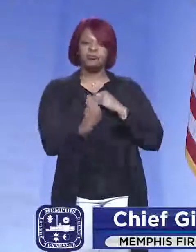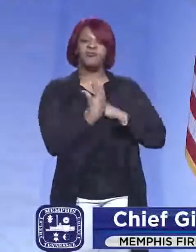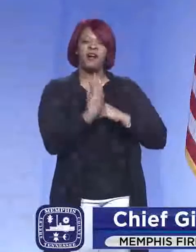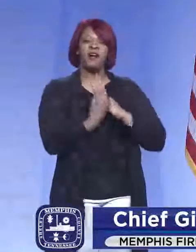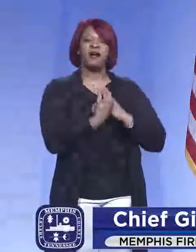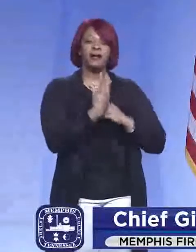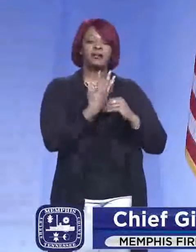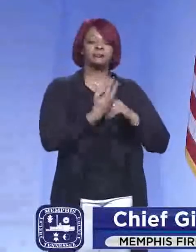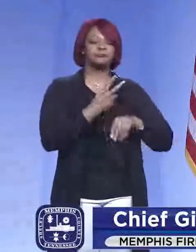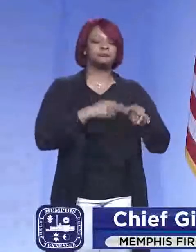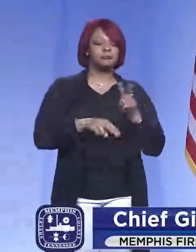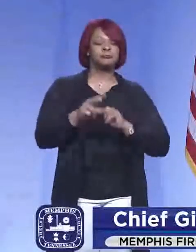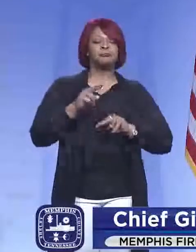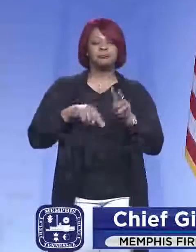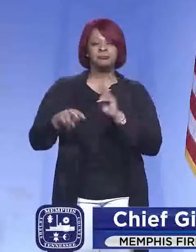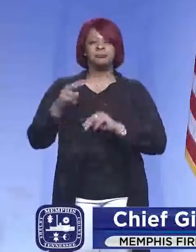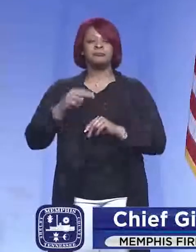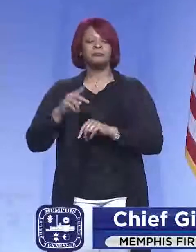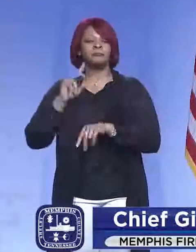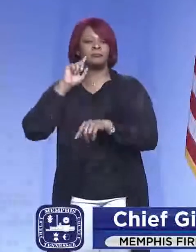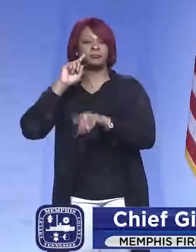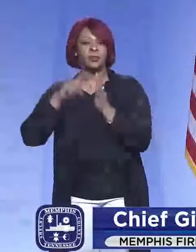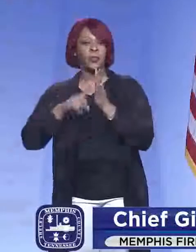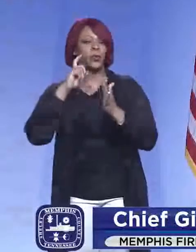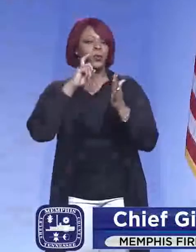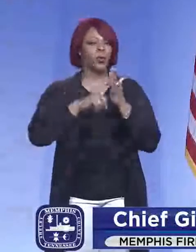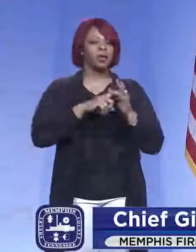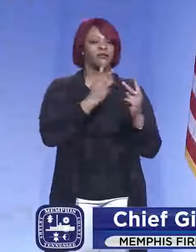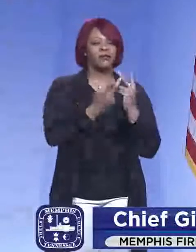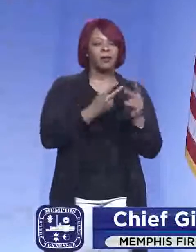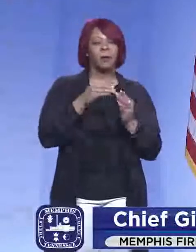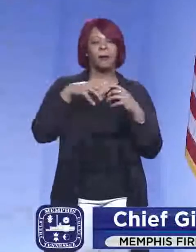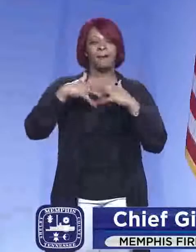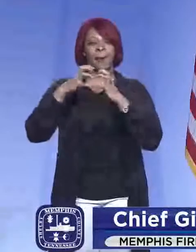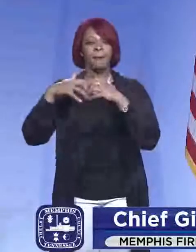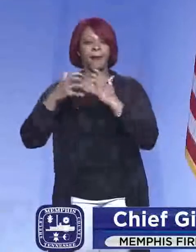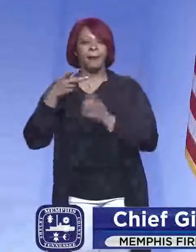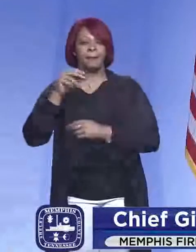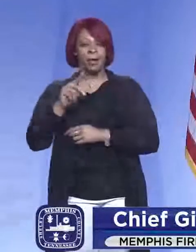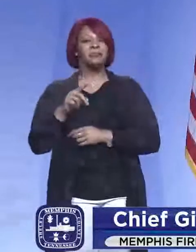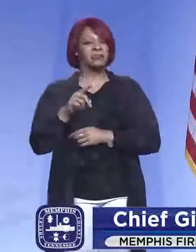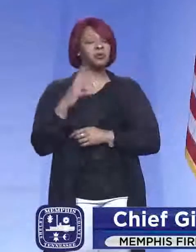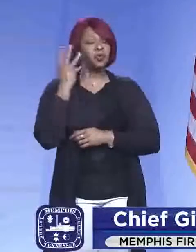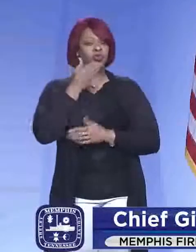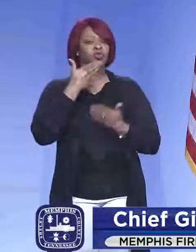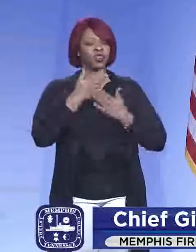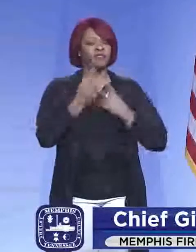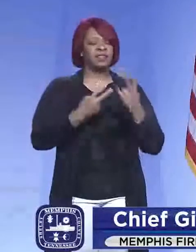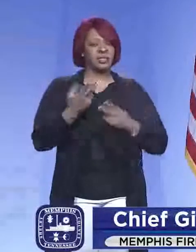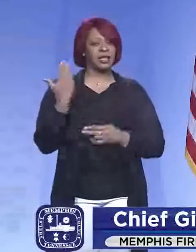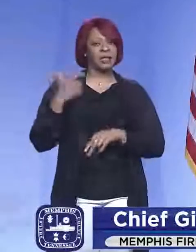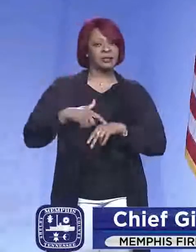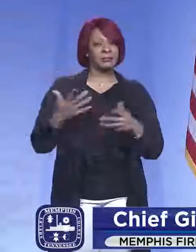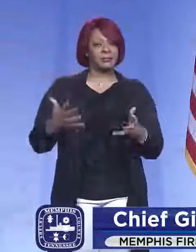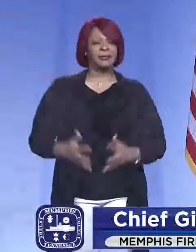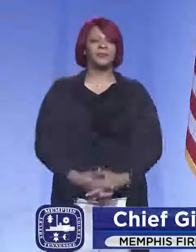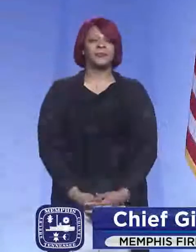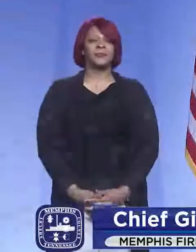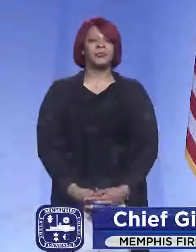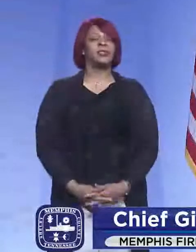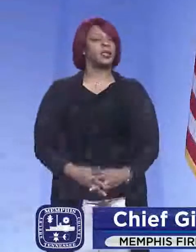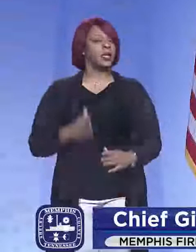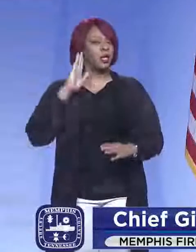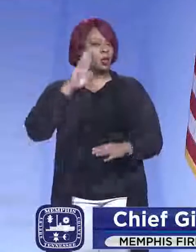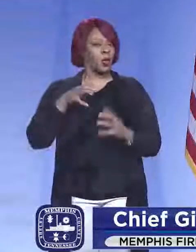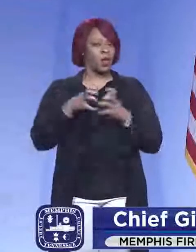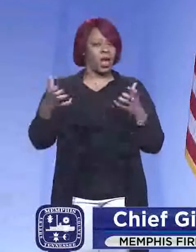and looked, and then they also visited a few of the pop-up pods, and I think that went very well. I'm sure there's going to be a lot of questions